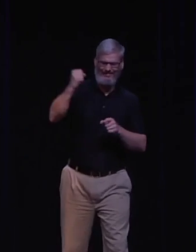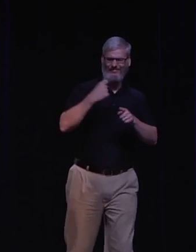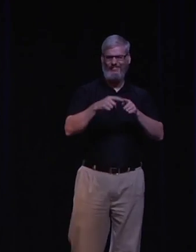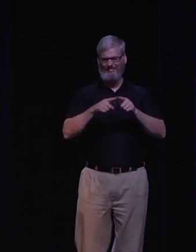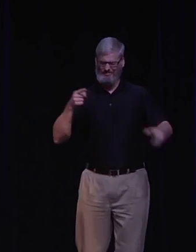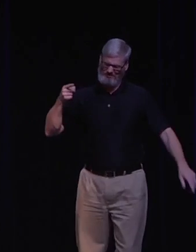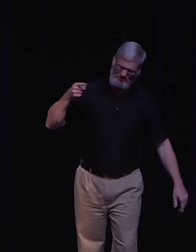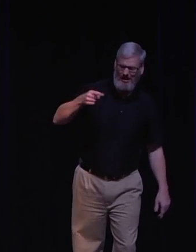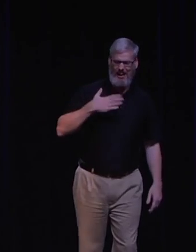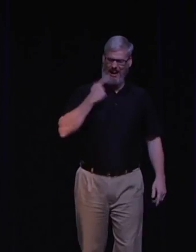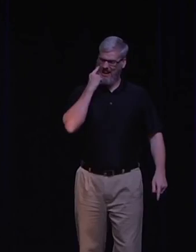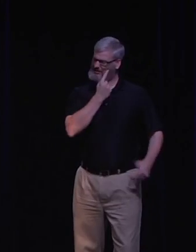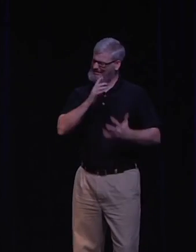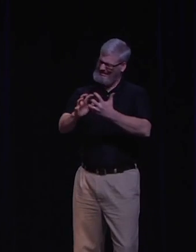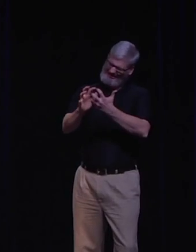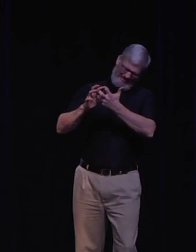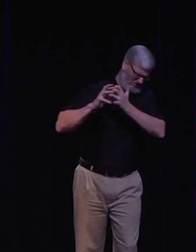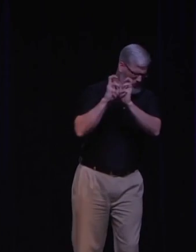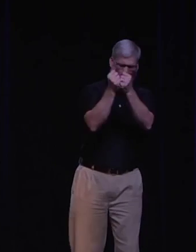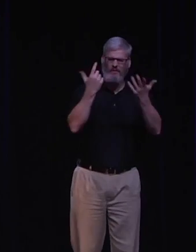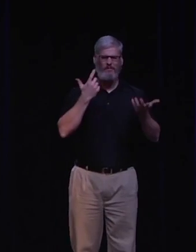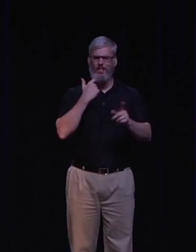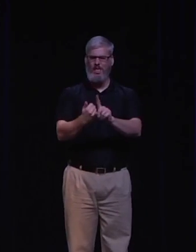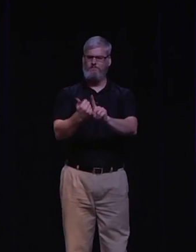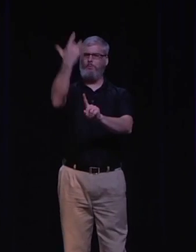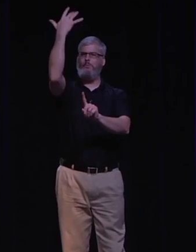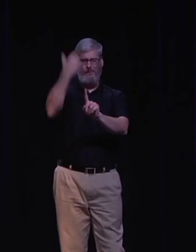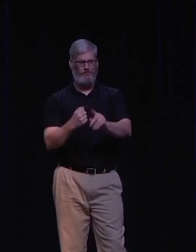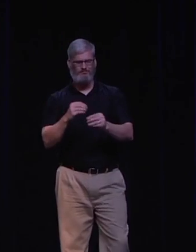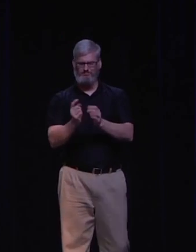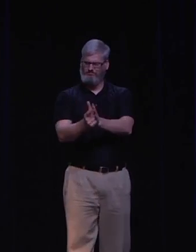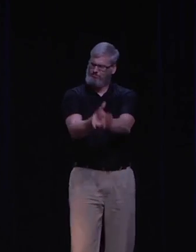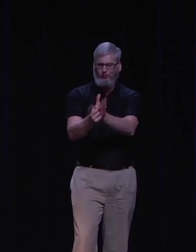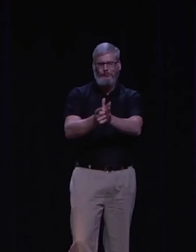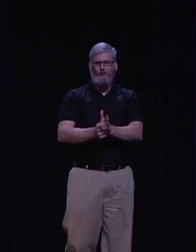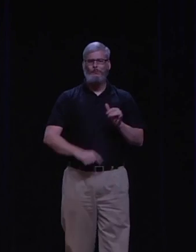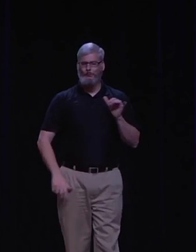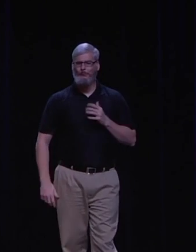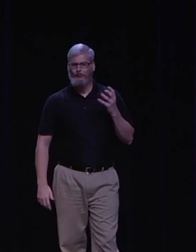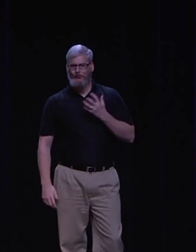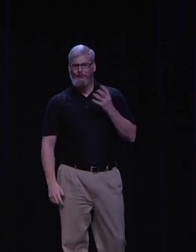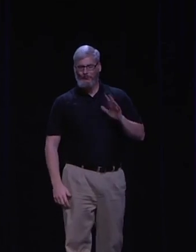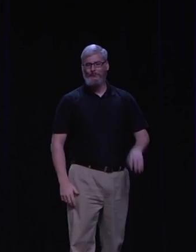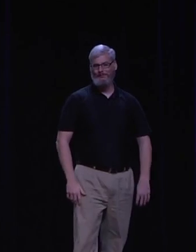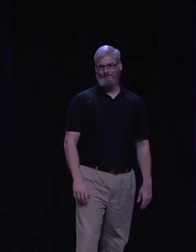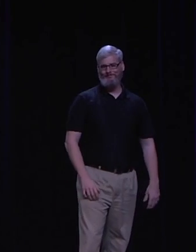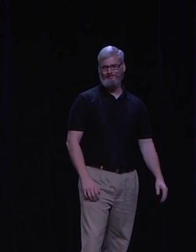the Christians came with the guns a-blazin' and really just burned down, it burned down all my work